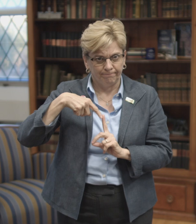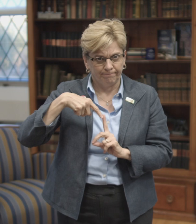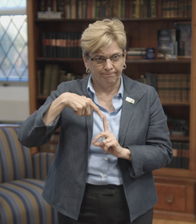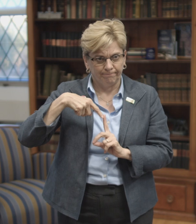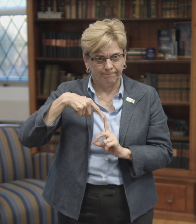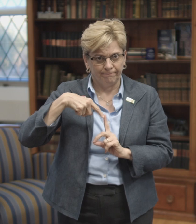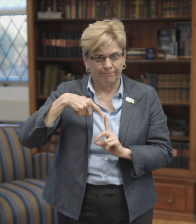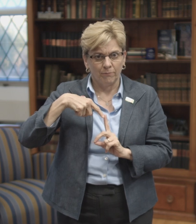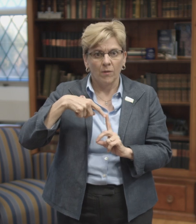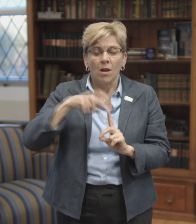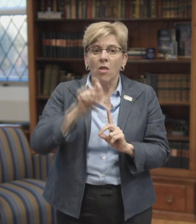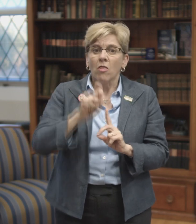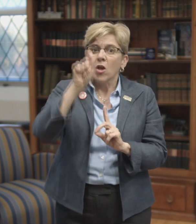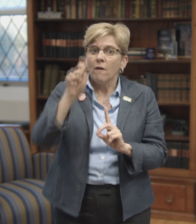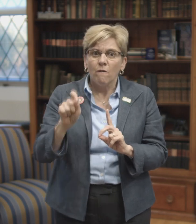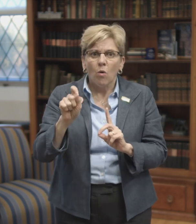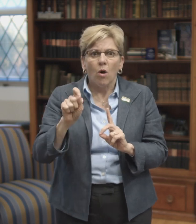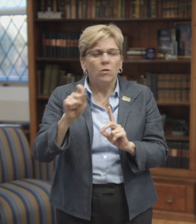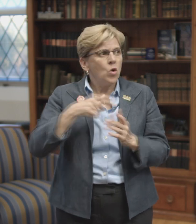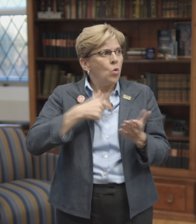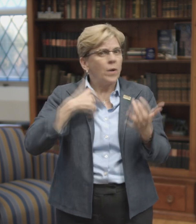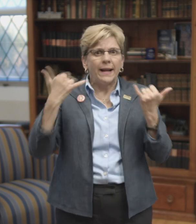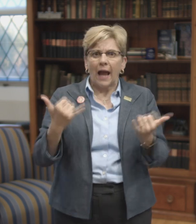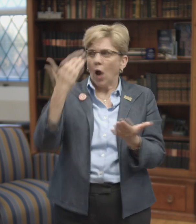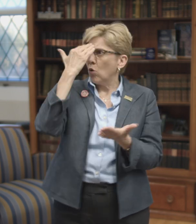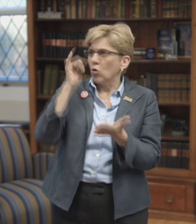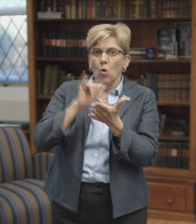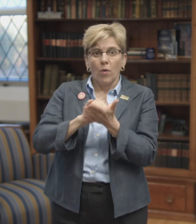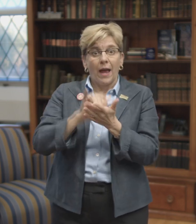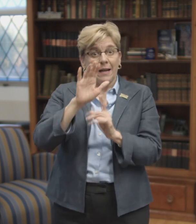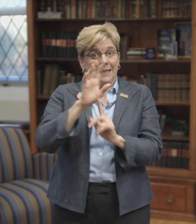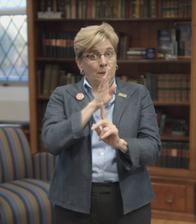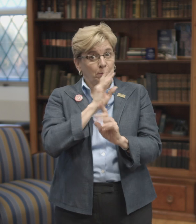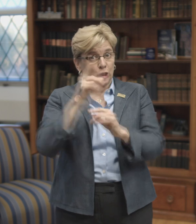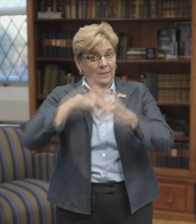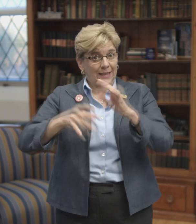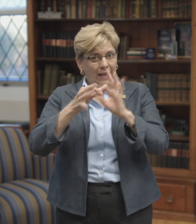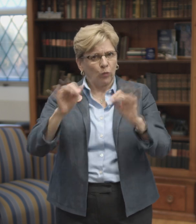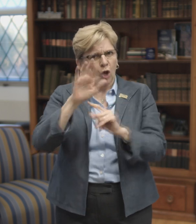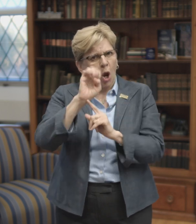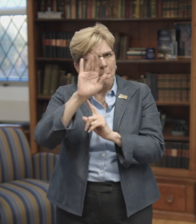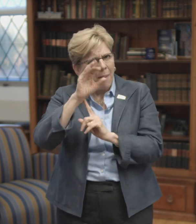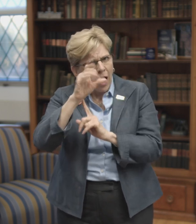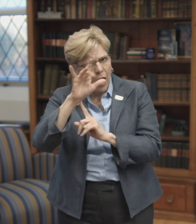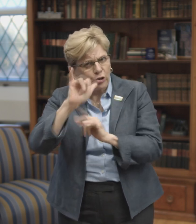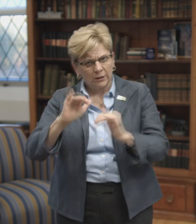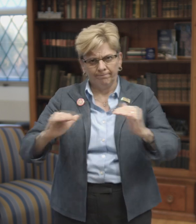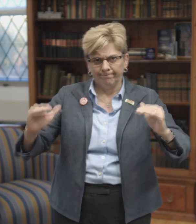and the same place in the brain. And therefore, we now know that speech and sign language